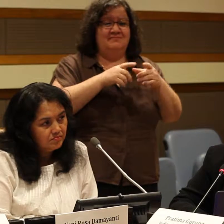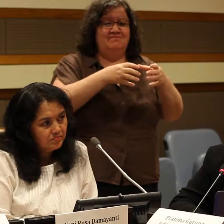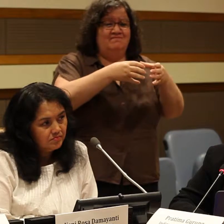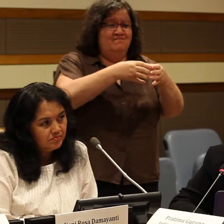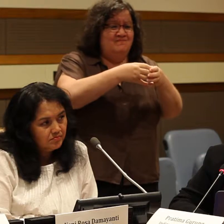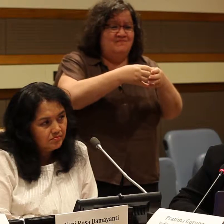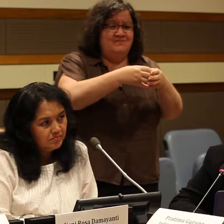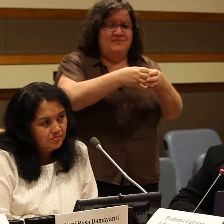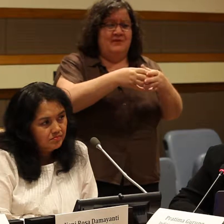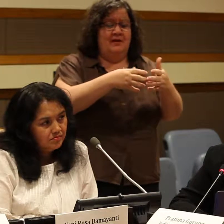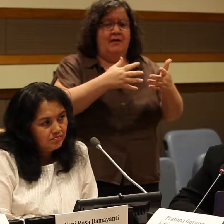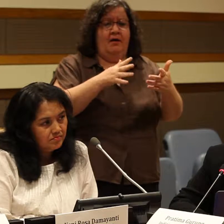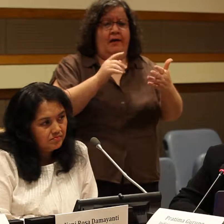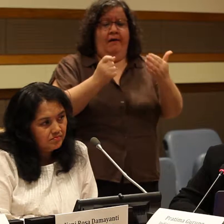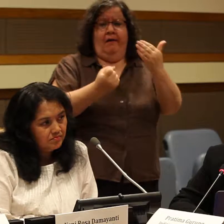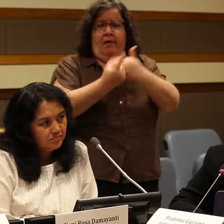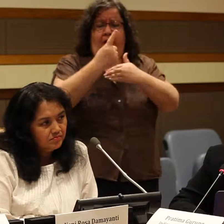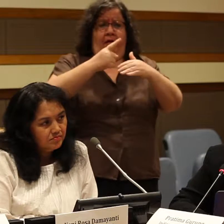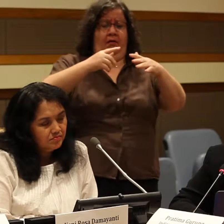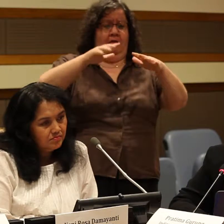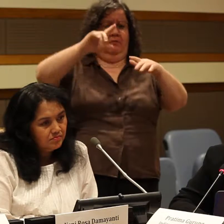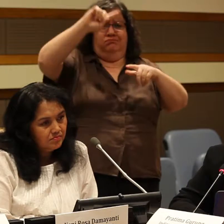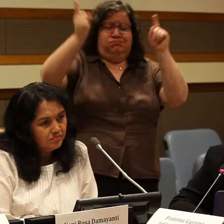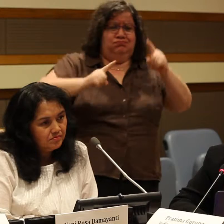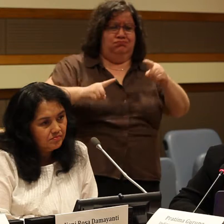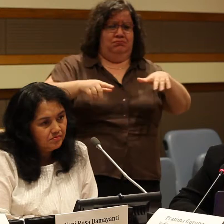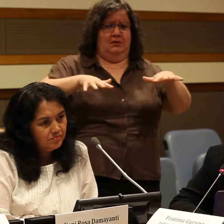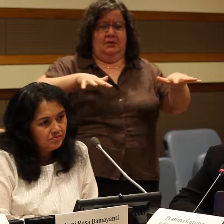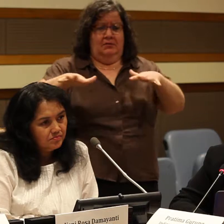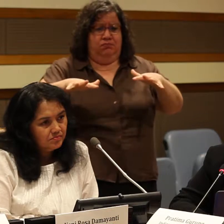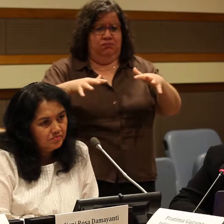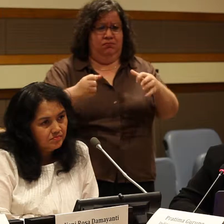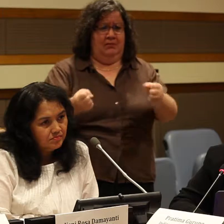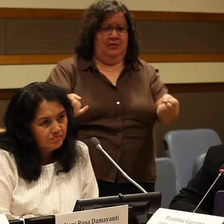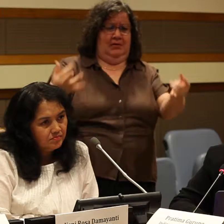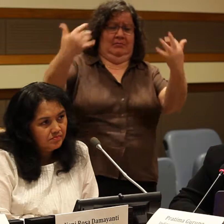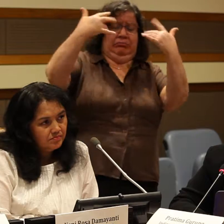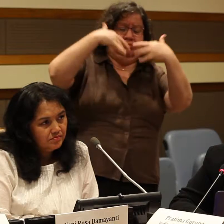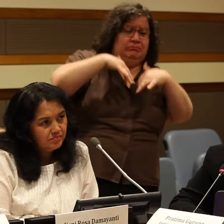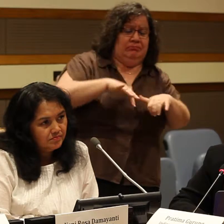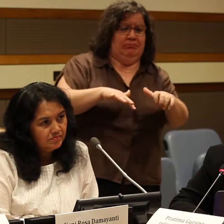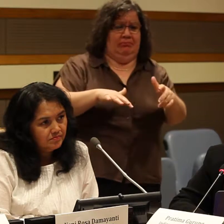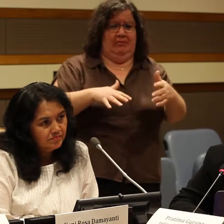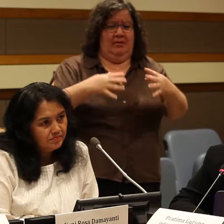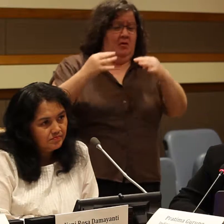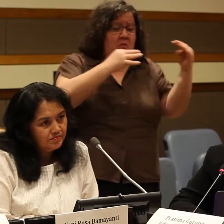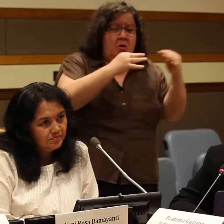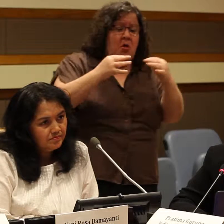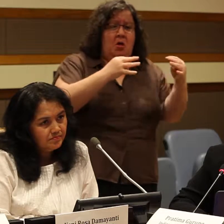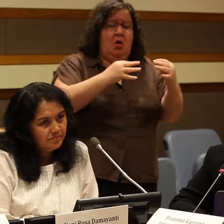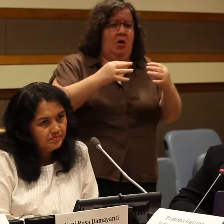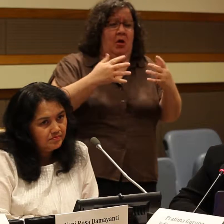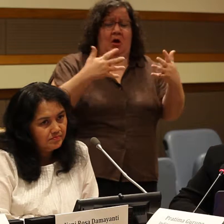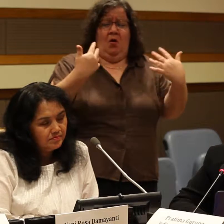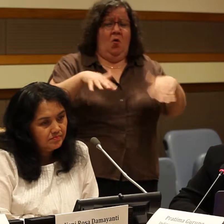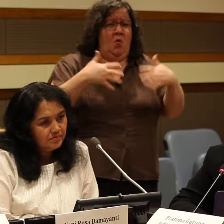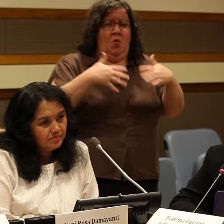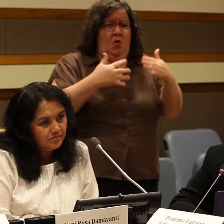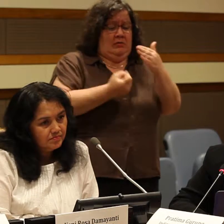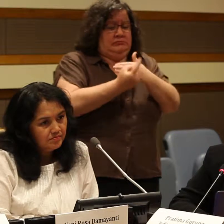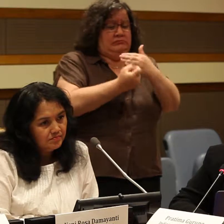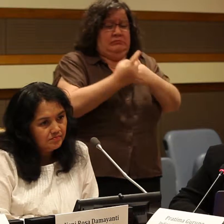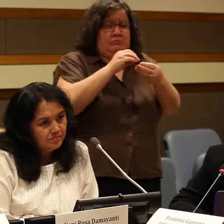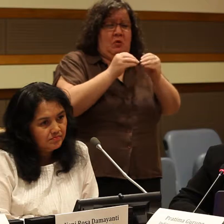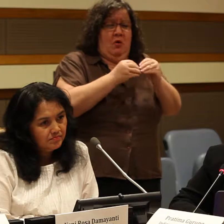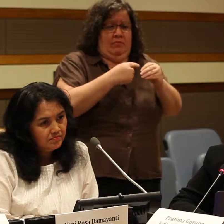of the most risked population of the globe. We have barriers to participate in many social activities, like